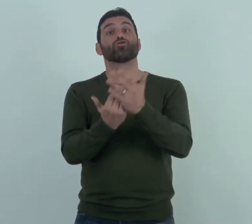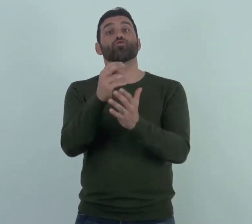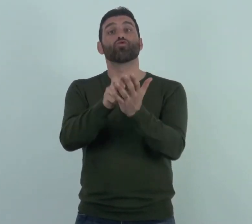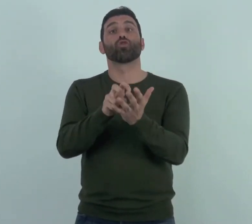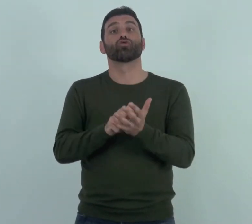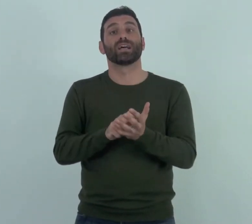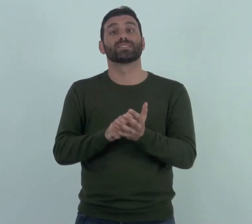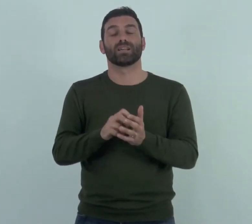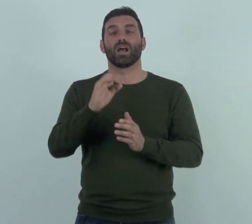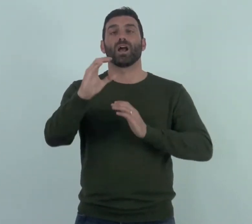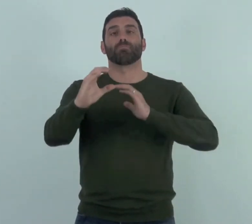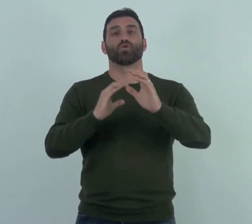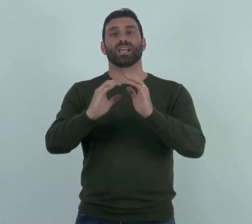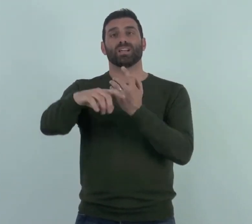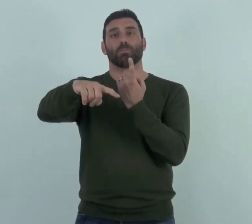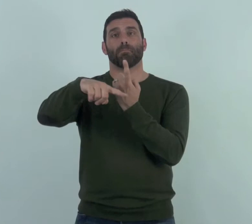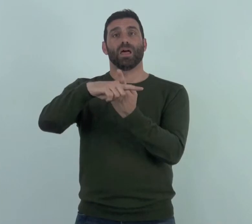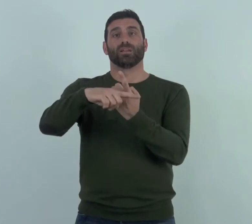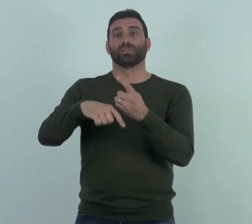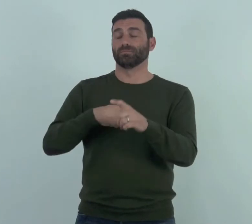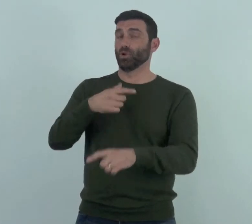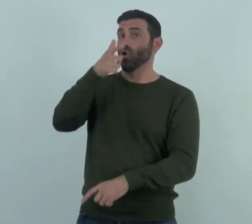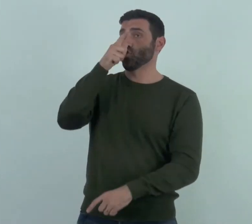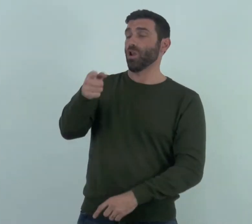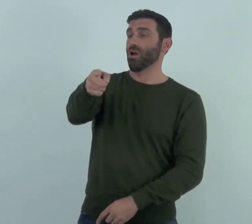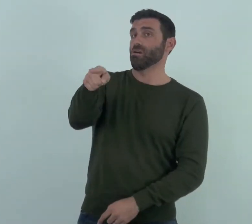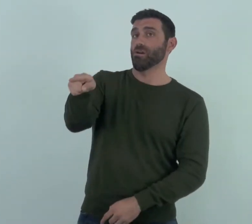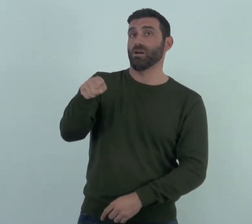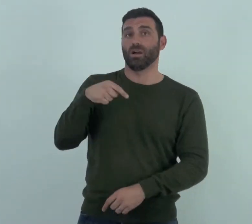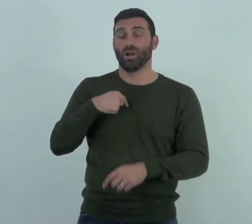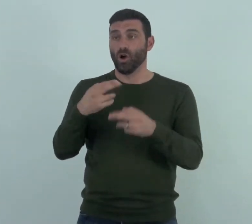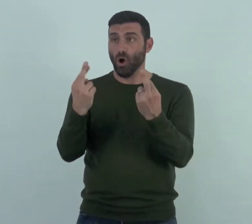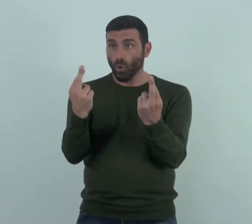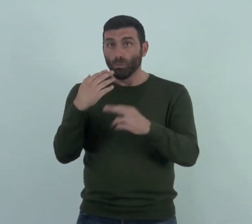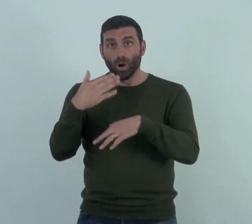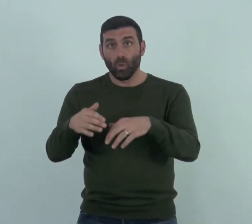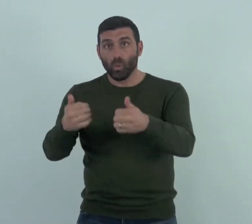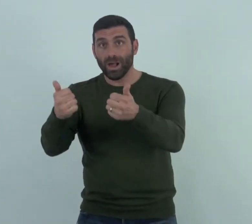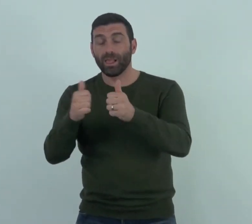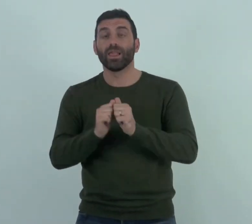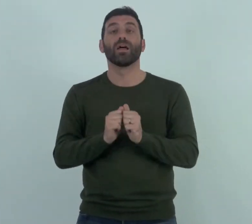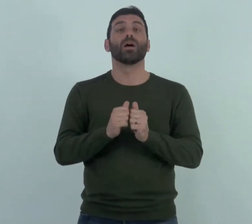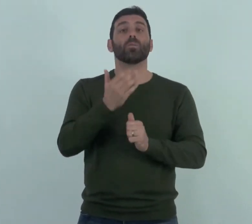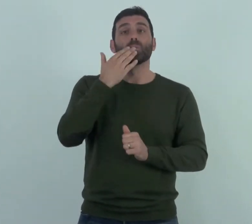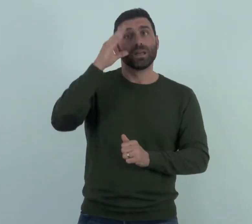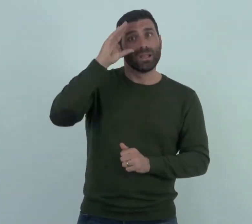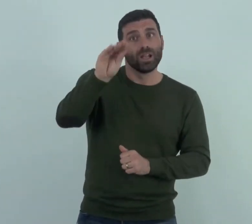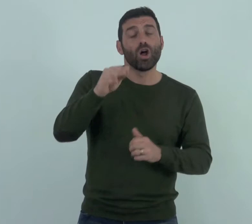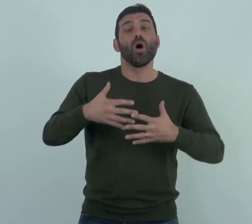The winner of this new contract was Communication Plus and we wish them good luck. We hope it works well